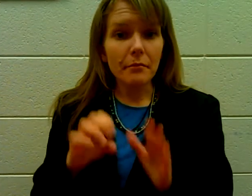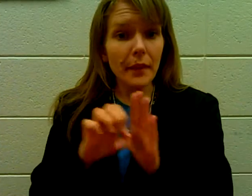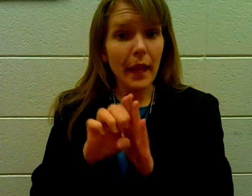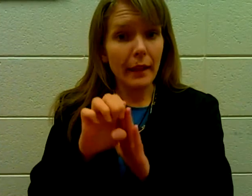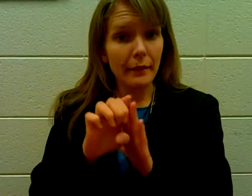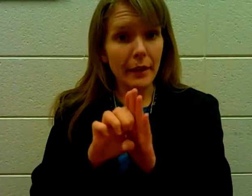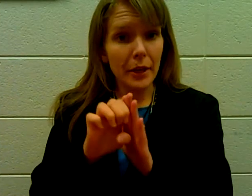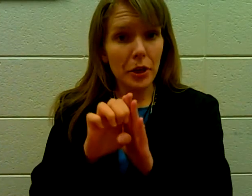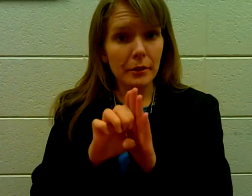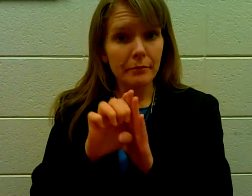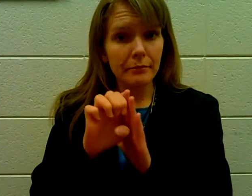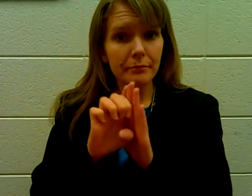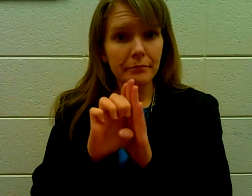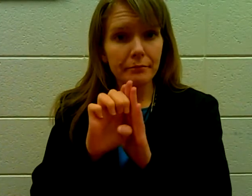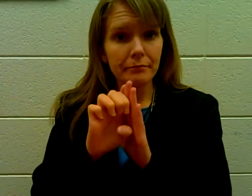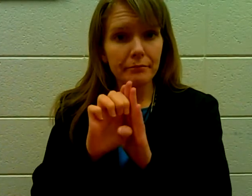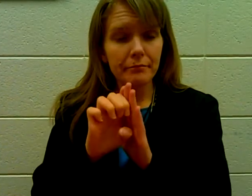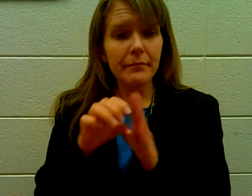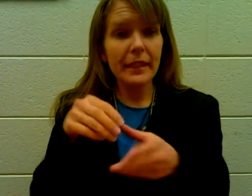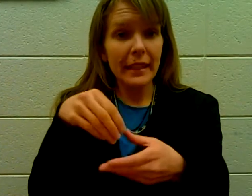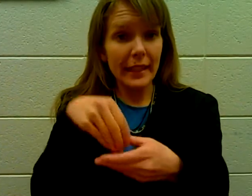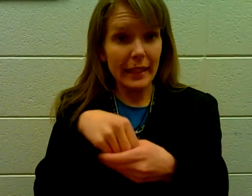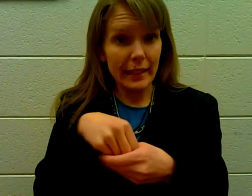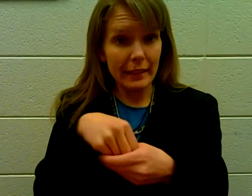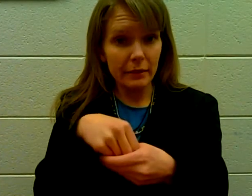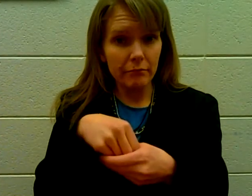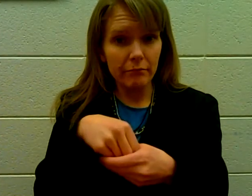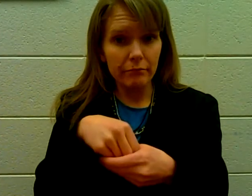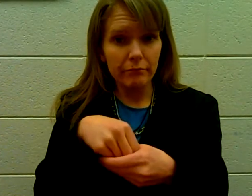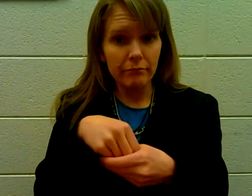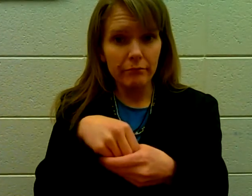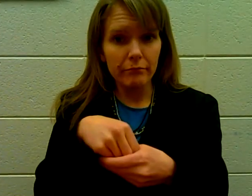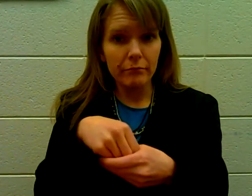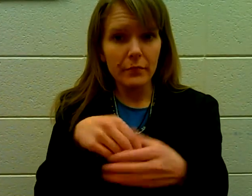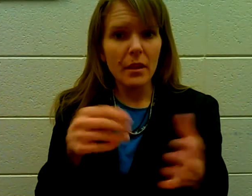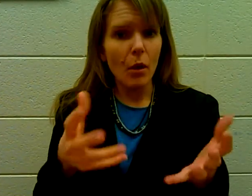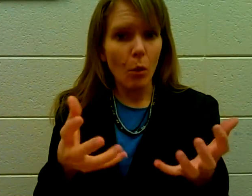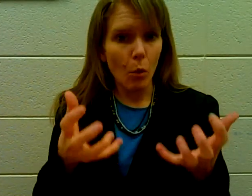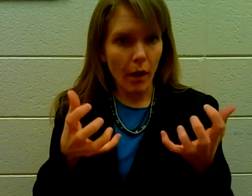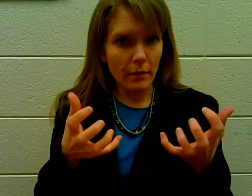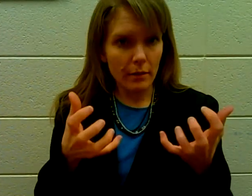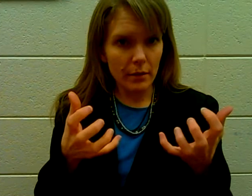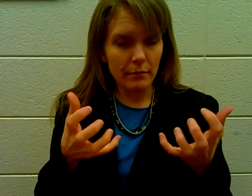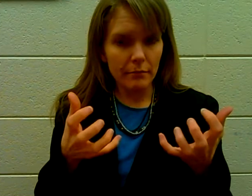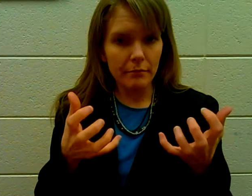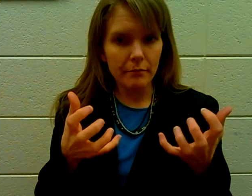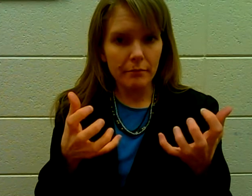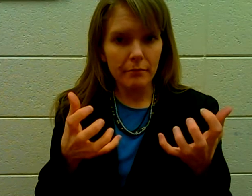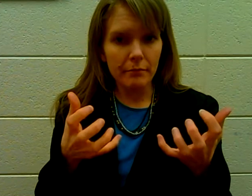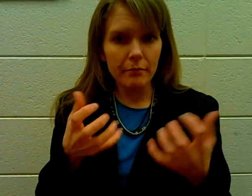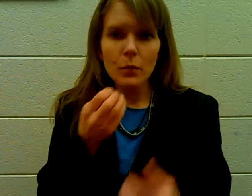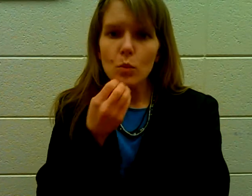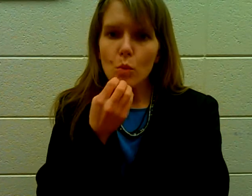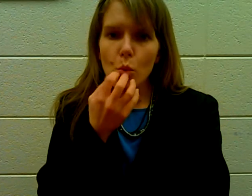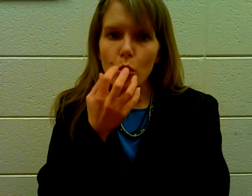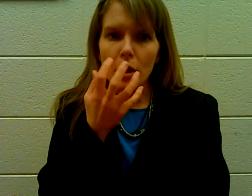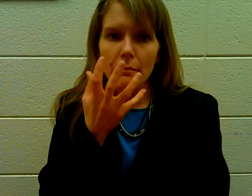Elevator. In. Want. Warm.